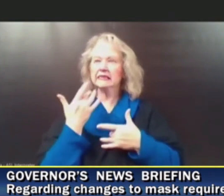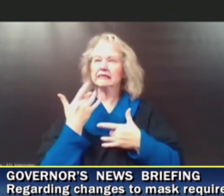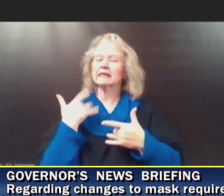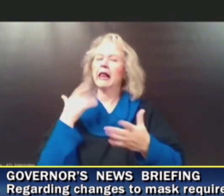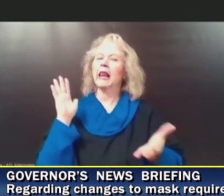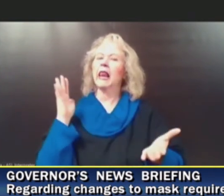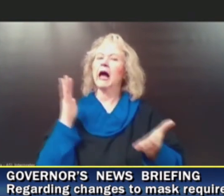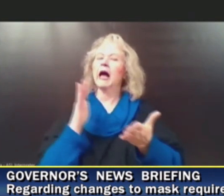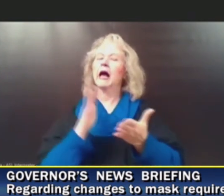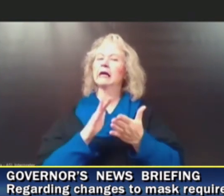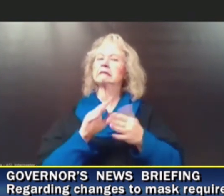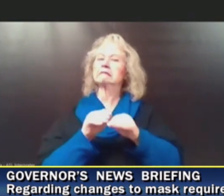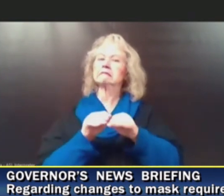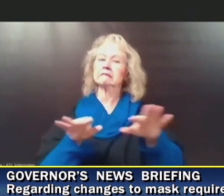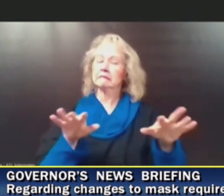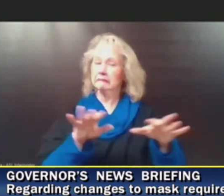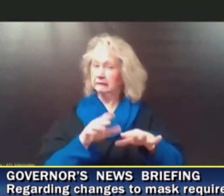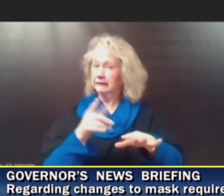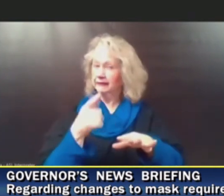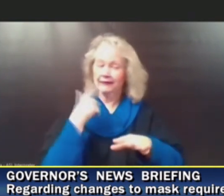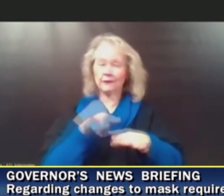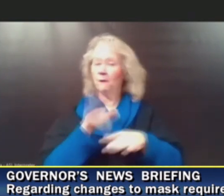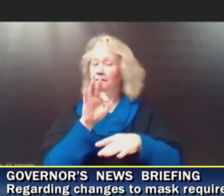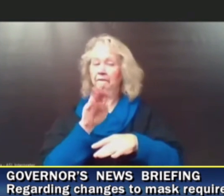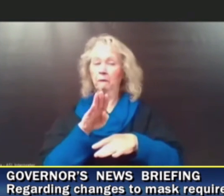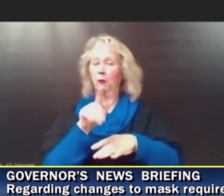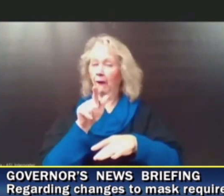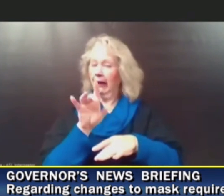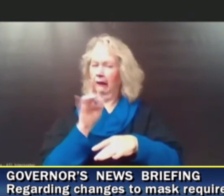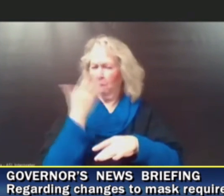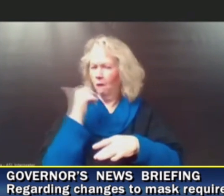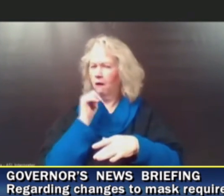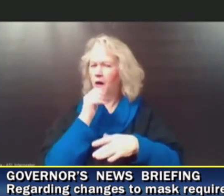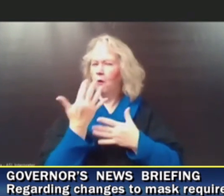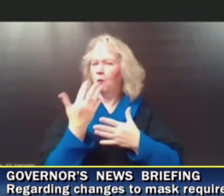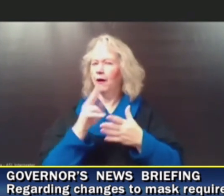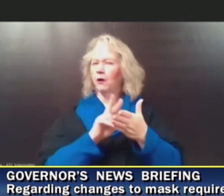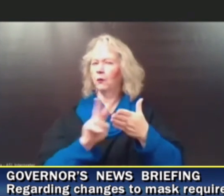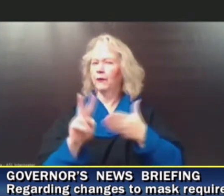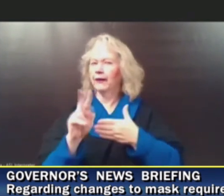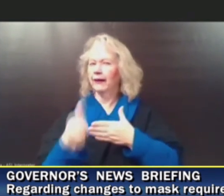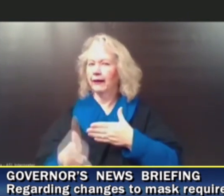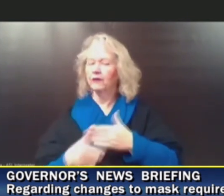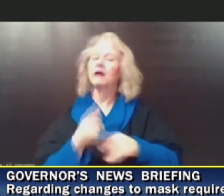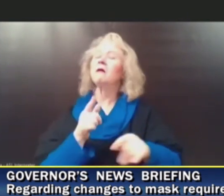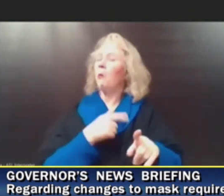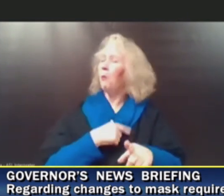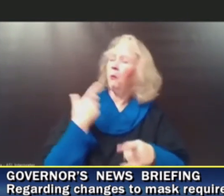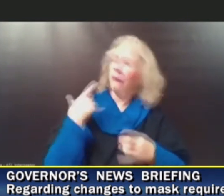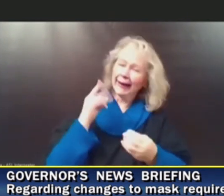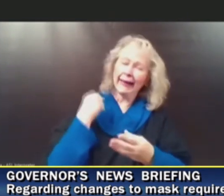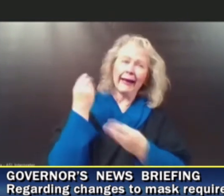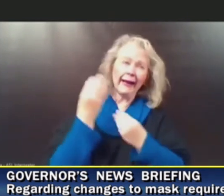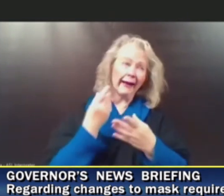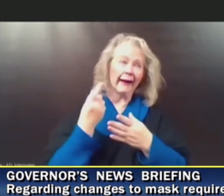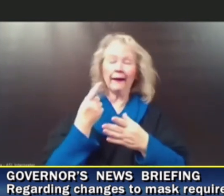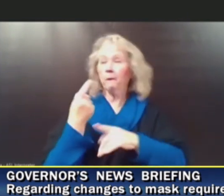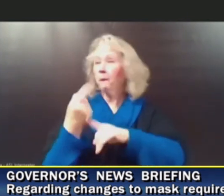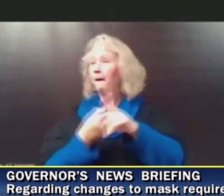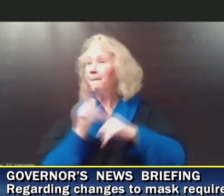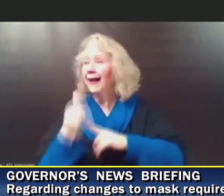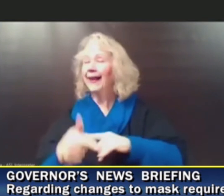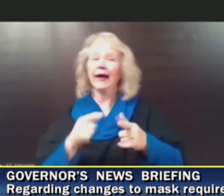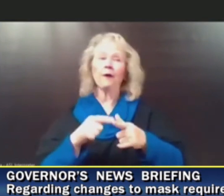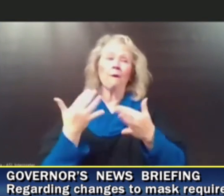there consideration to push this off a little bit further than February 28th? Yeah, there's always consideration. Put it off another month, put it off to the end of the